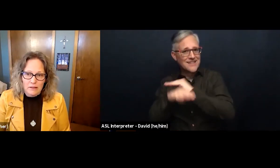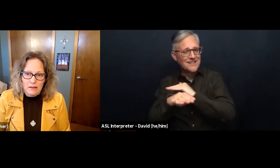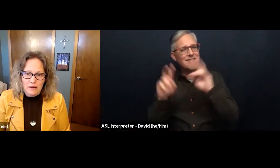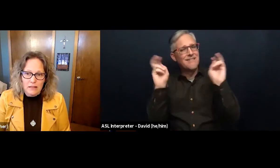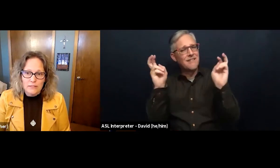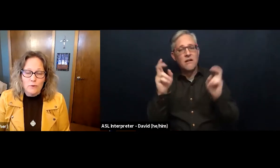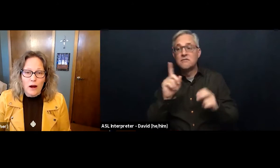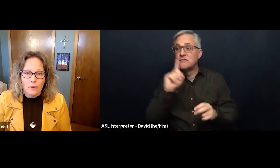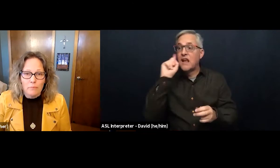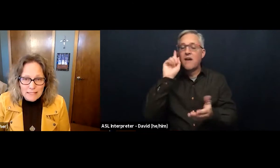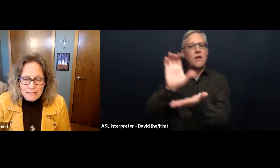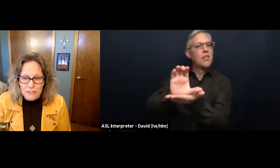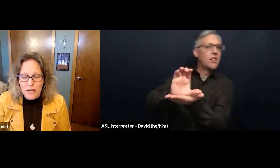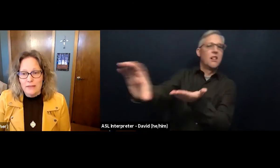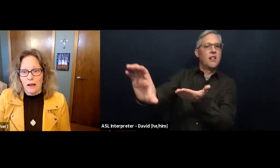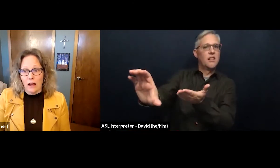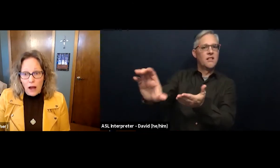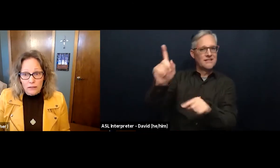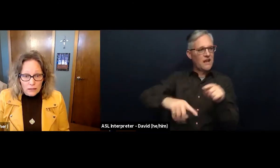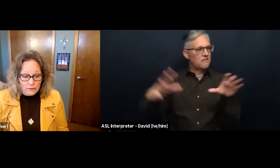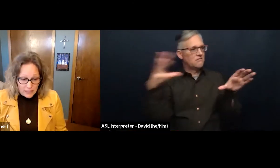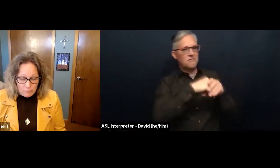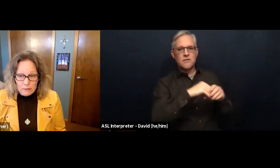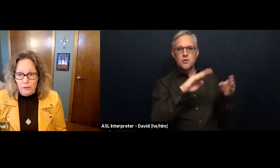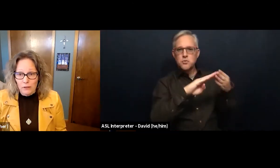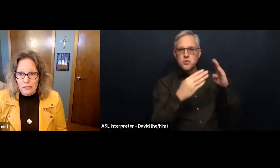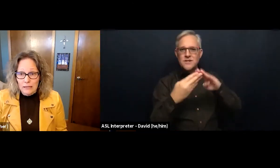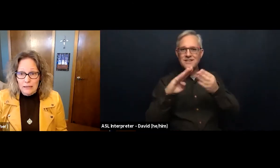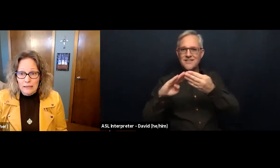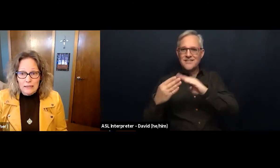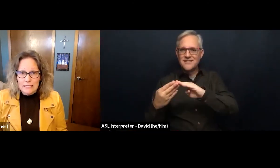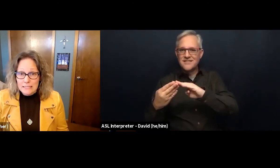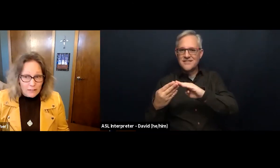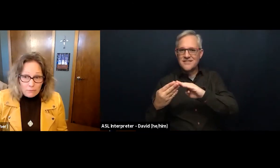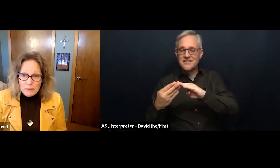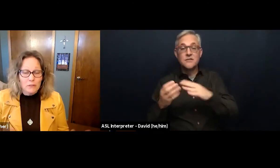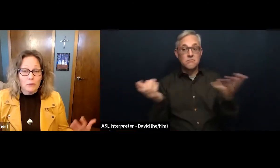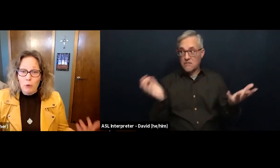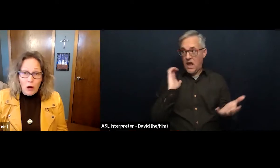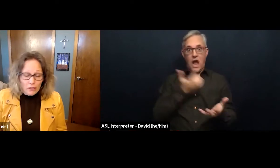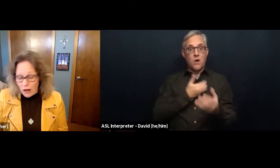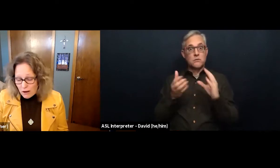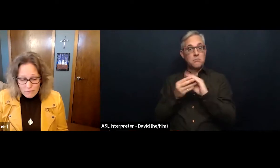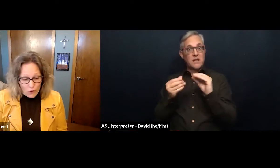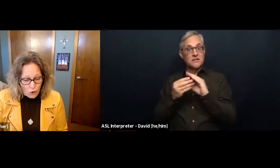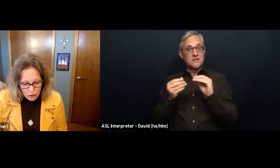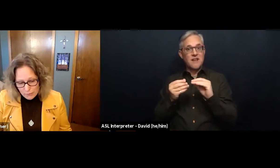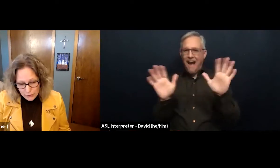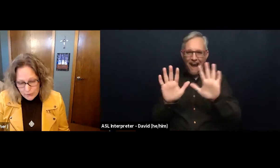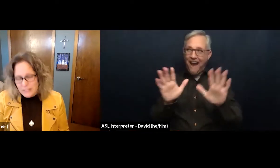so our message that God loves deaf people, that deaf people are part of the whole community